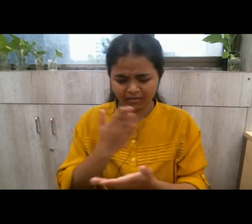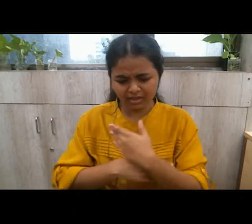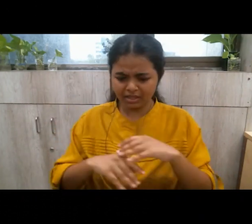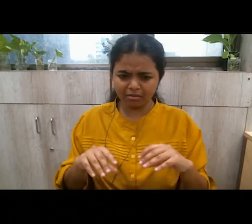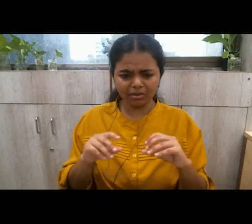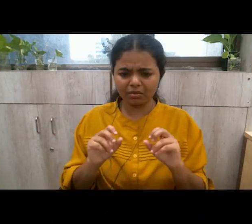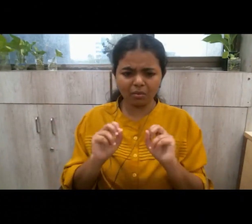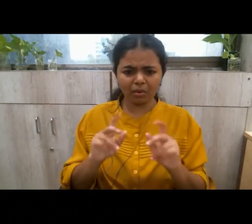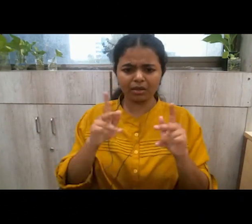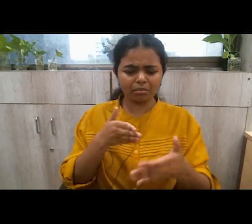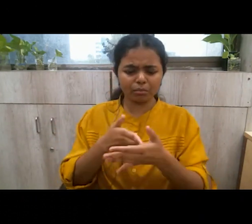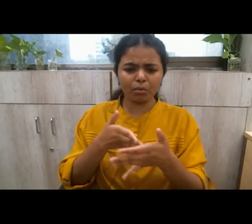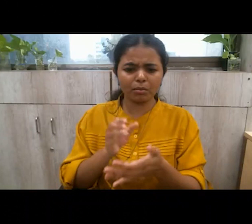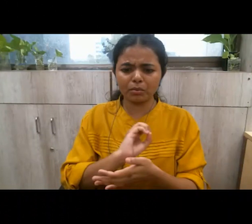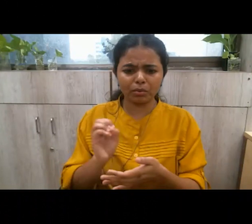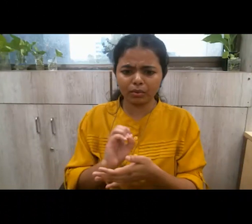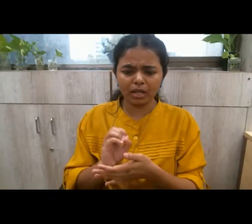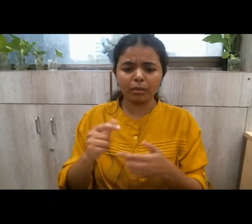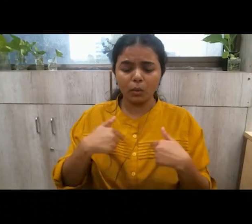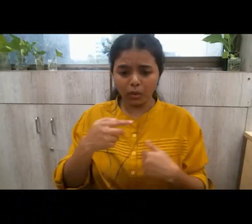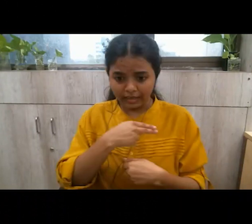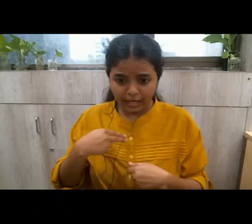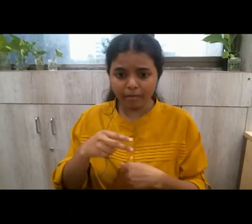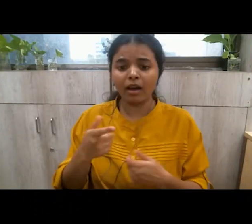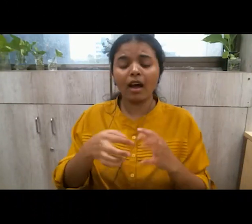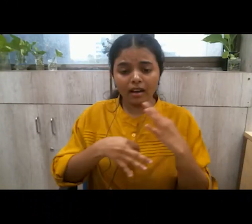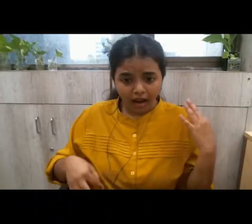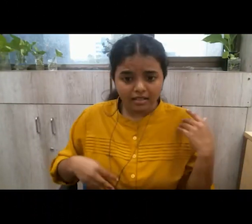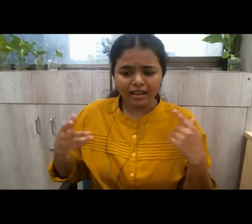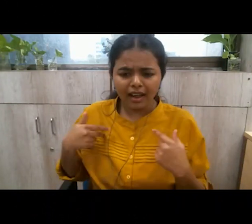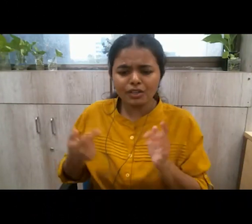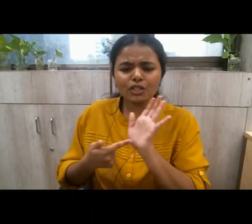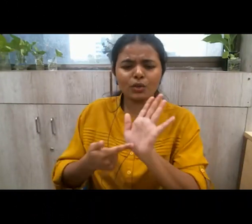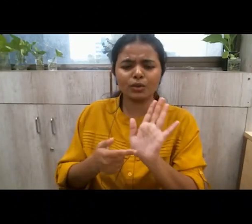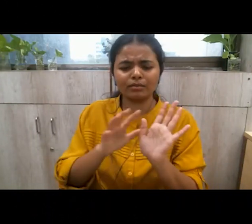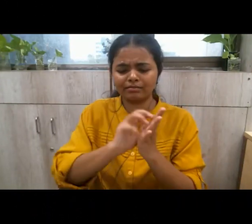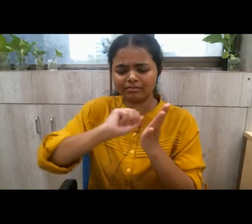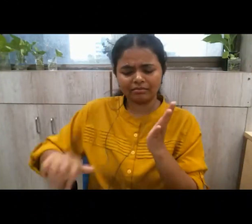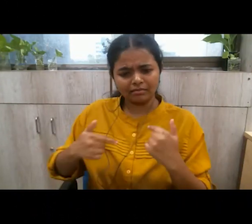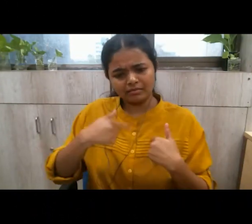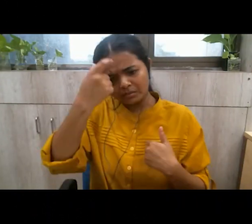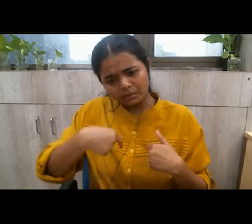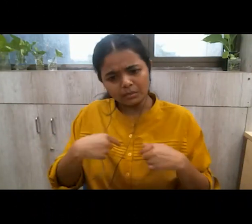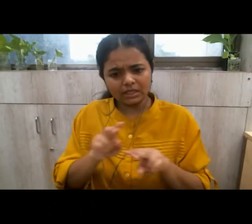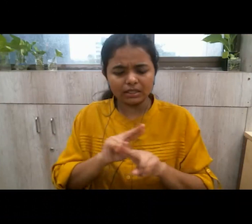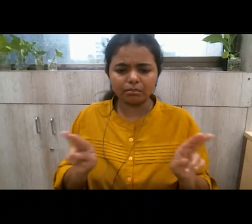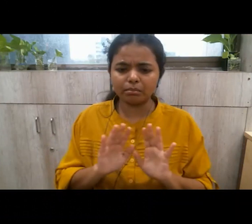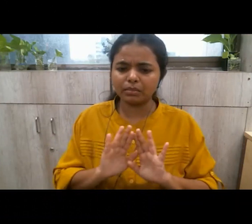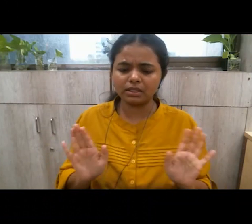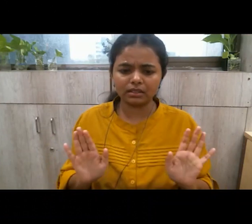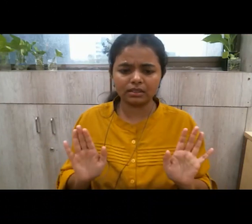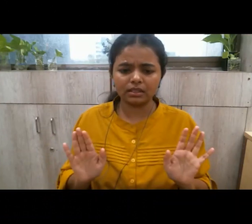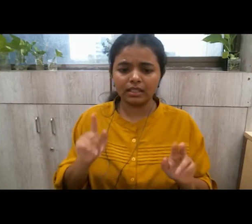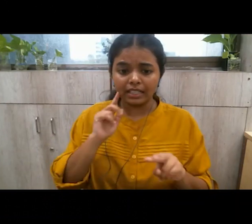i am not identified by that sub-identity more we associate with that more we exclude ourselves from